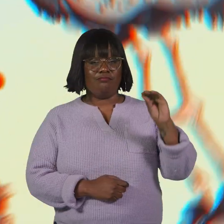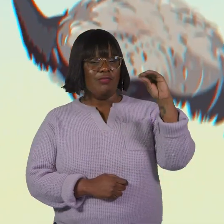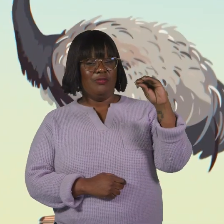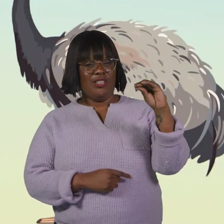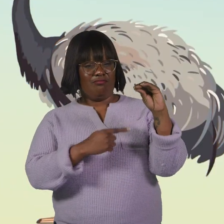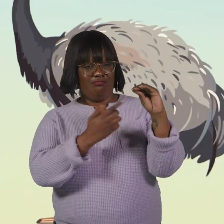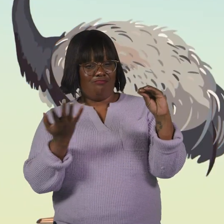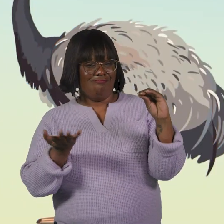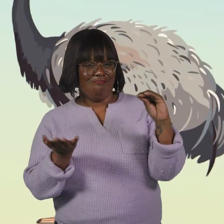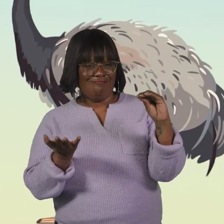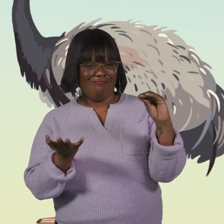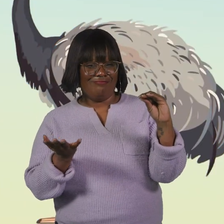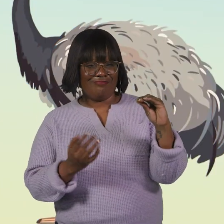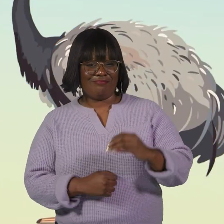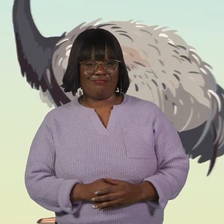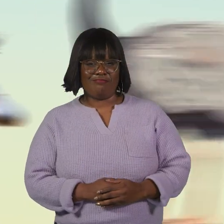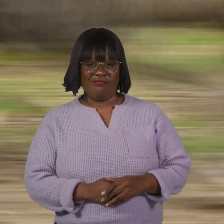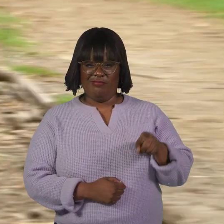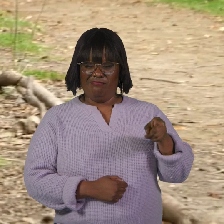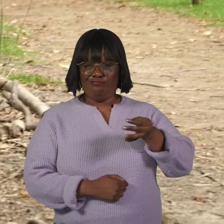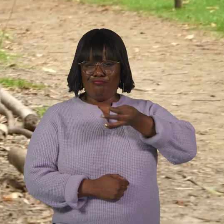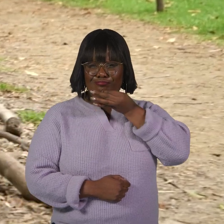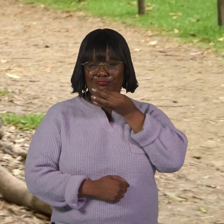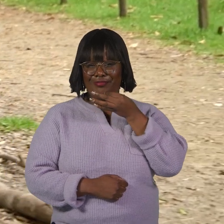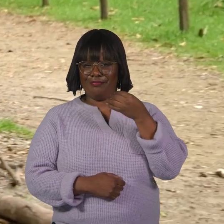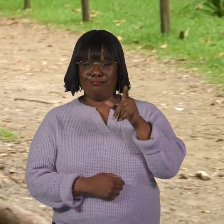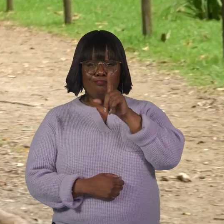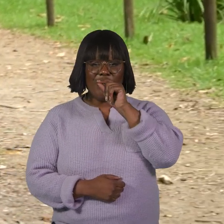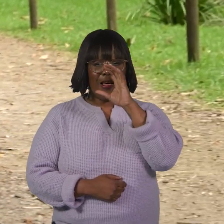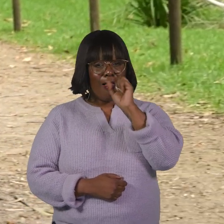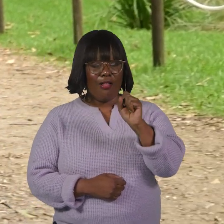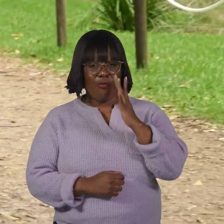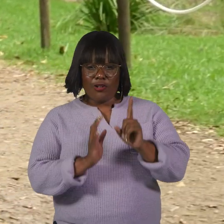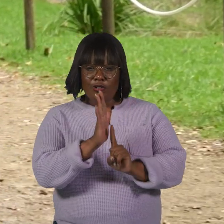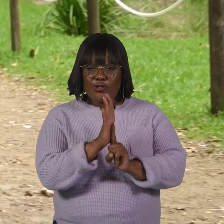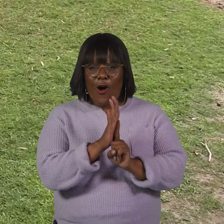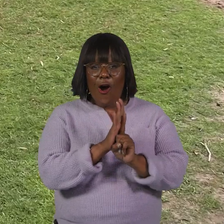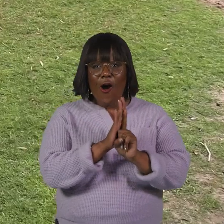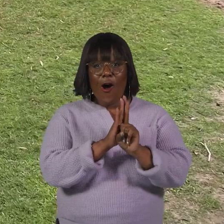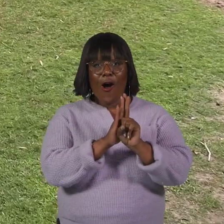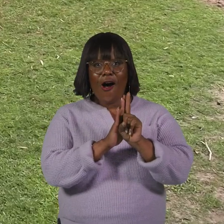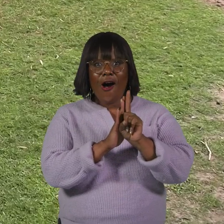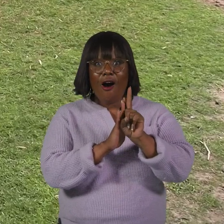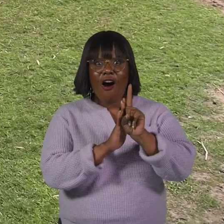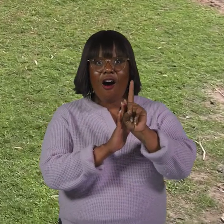What is an emu? Emus are fascinating birds that are really tall.